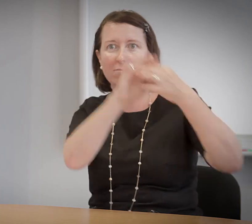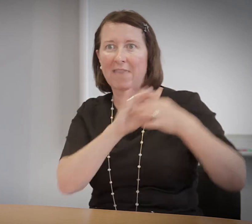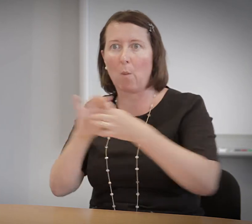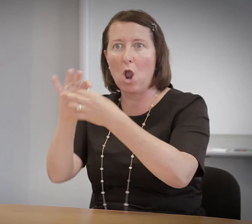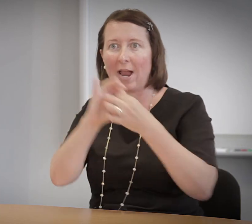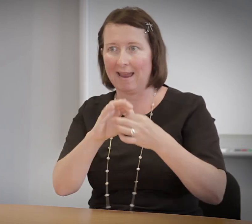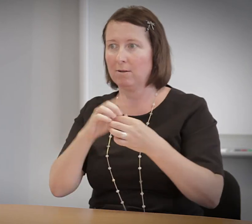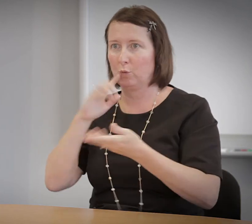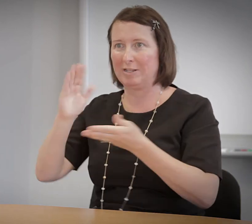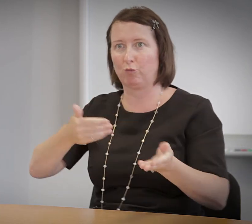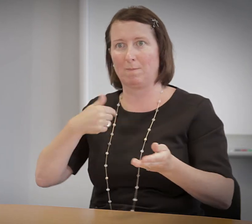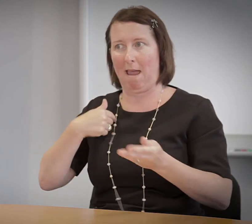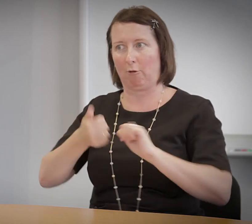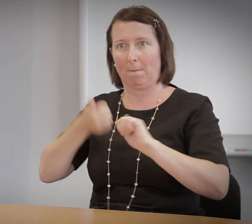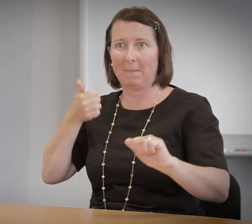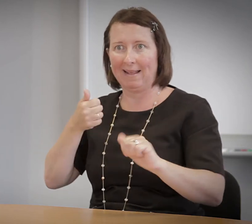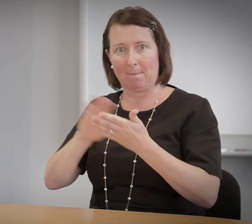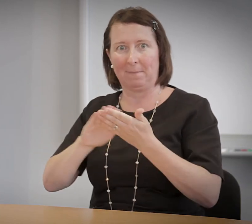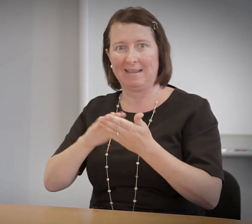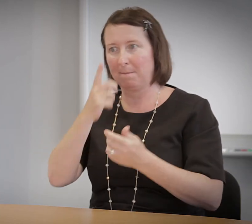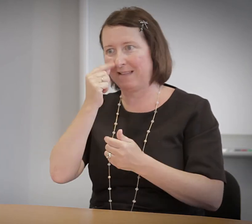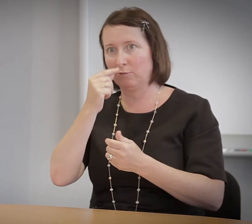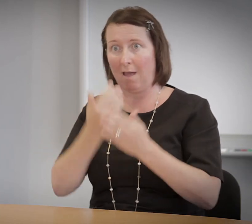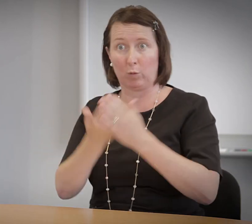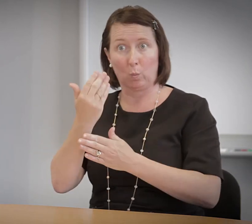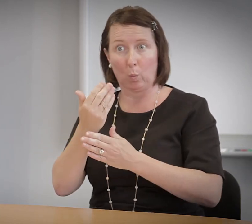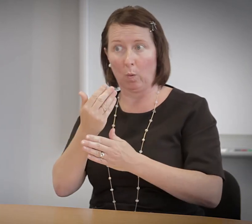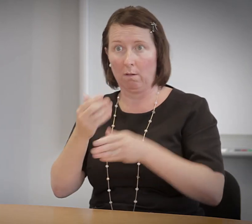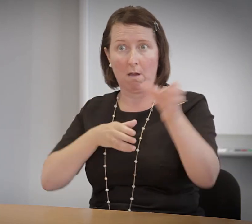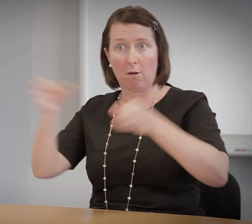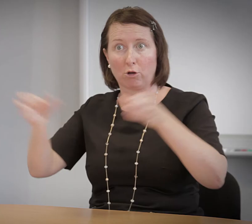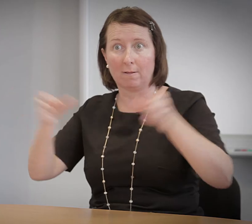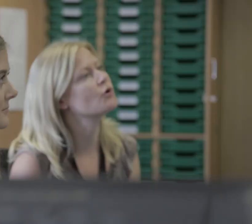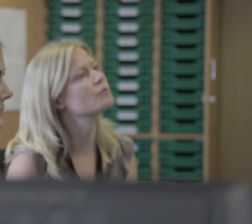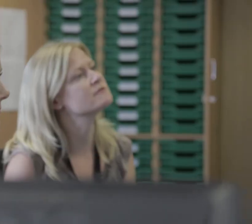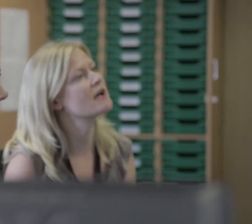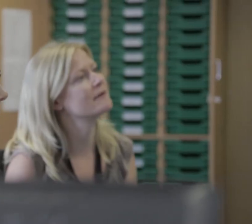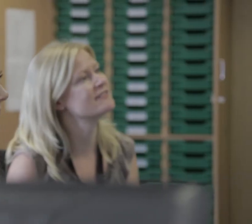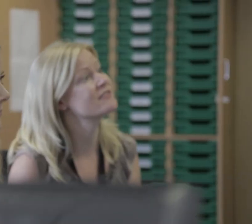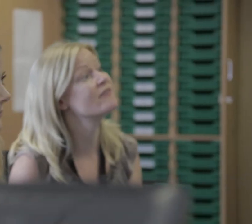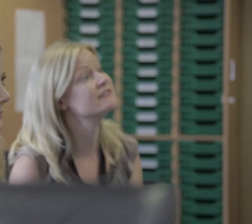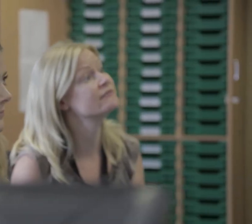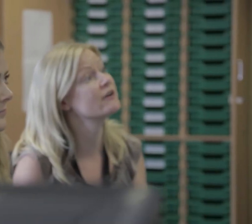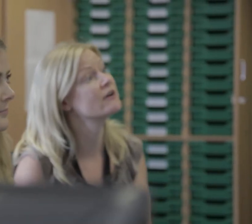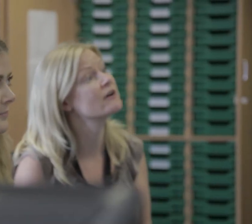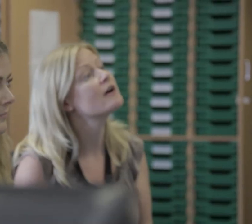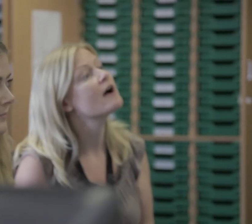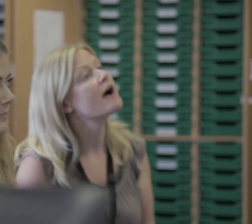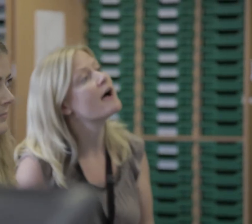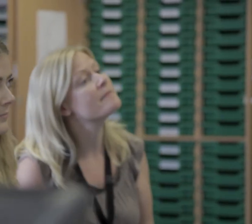have you come from over that co-working that she does and also the different potential that she's got for also recruiting further centers as well and